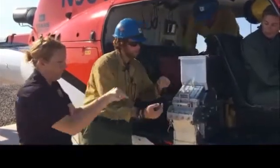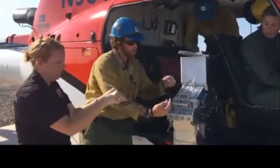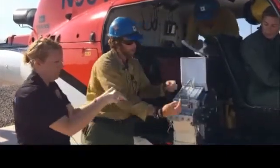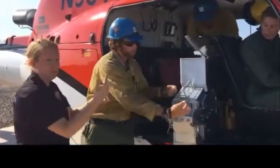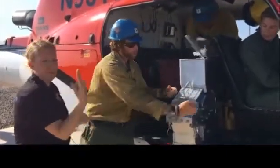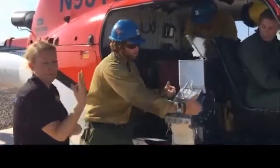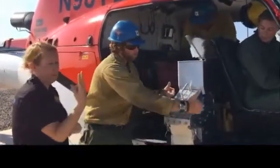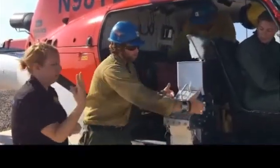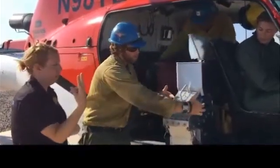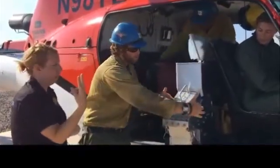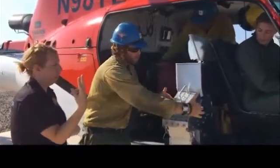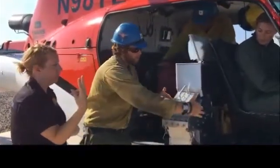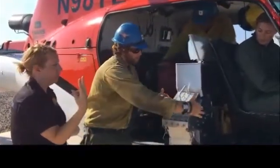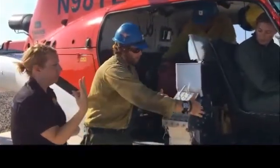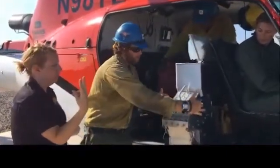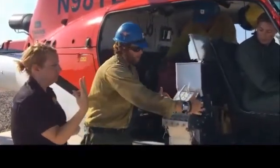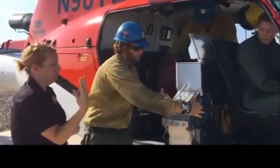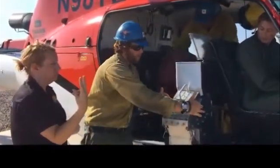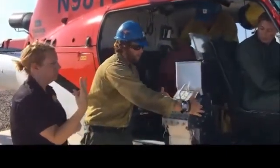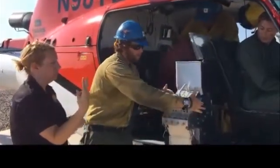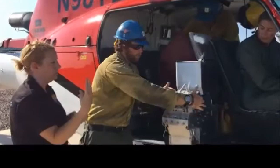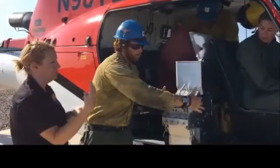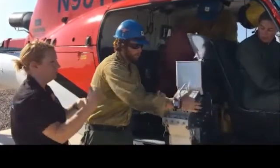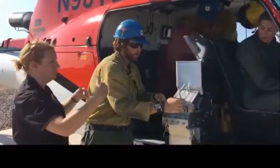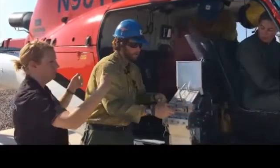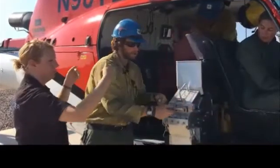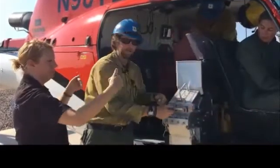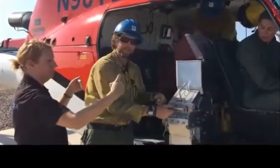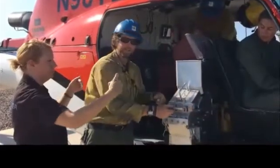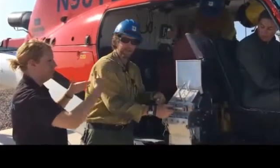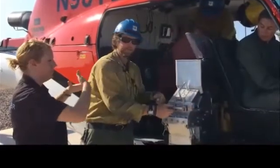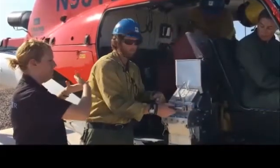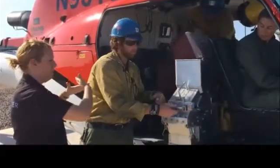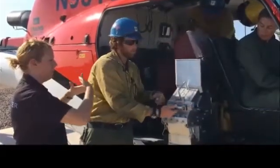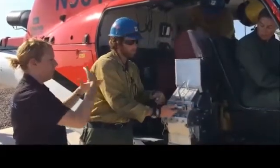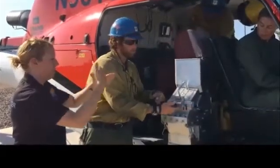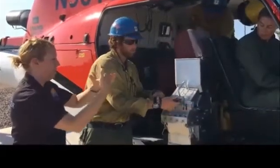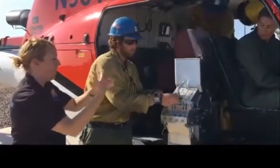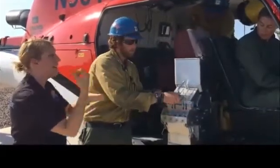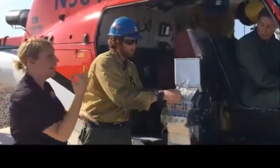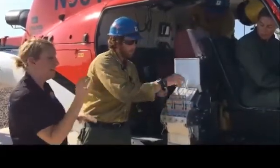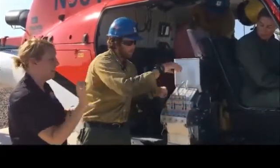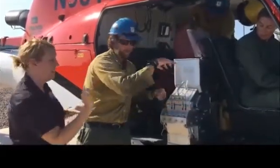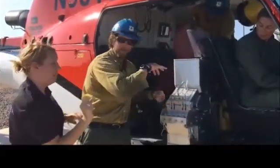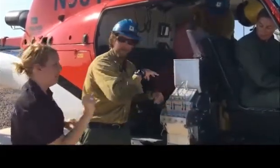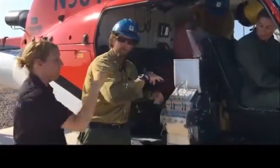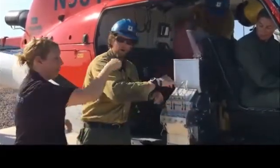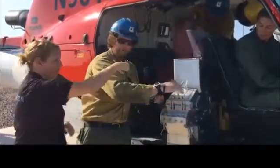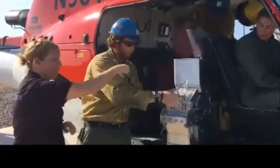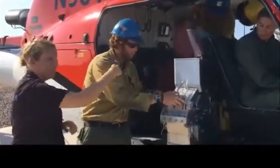The rest will be stopped up in this point here until this lever is pulled, and then you'll have all four.